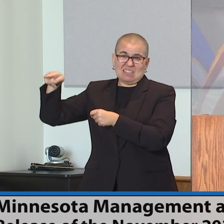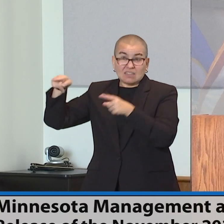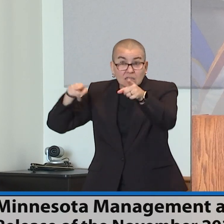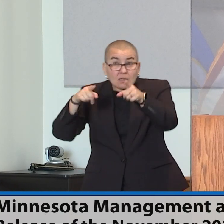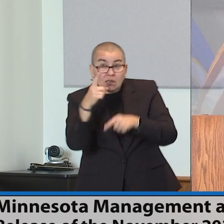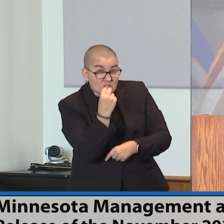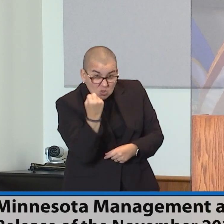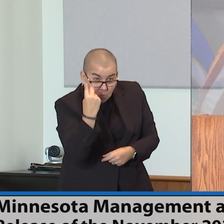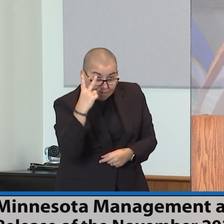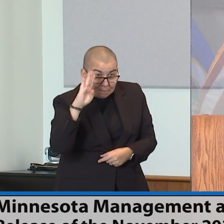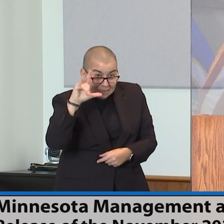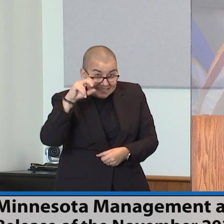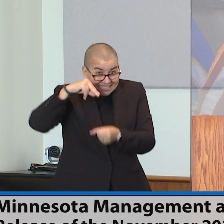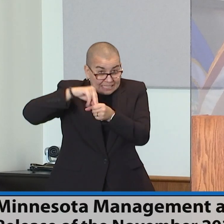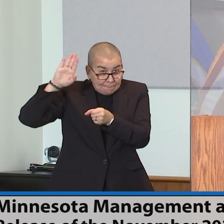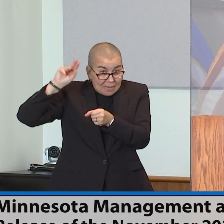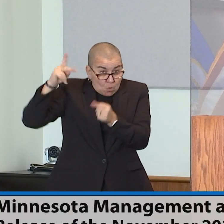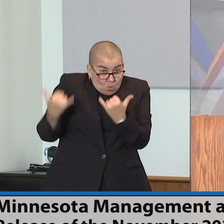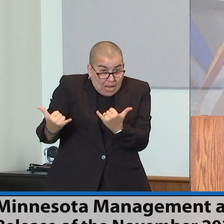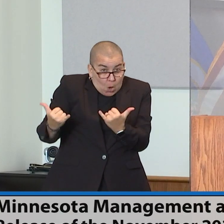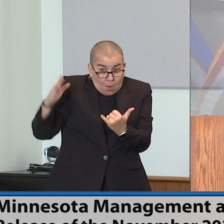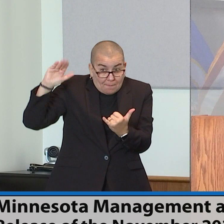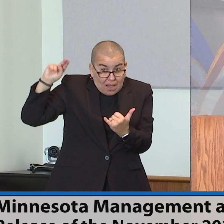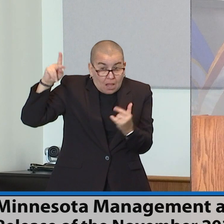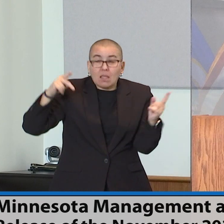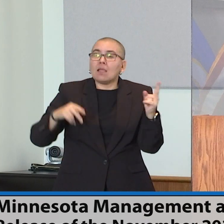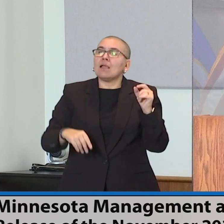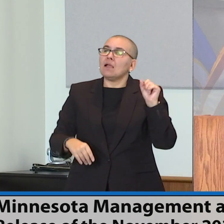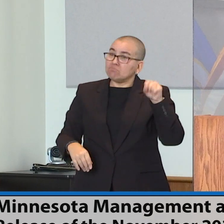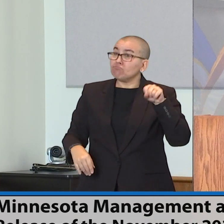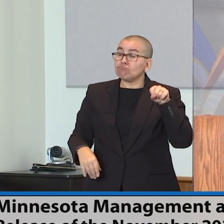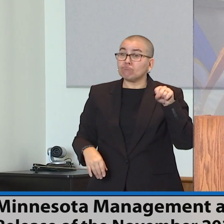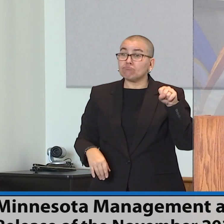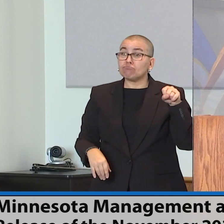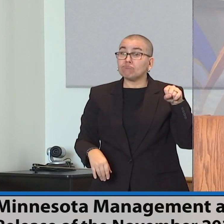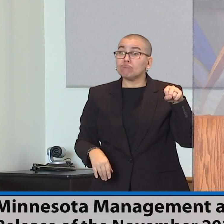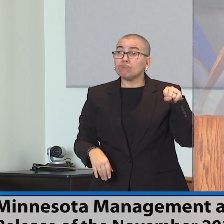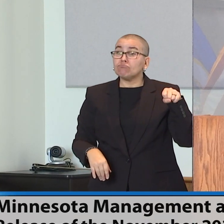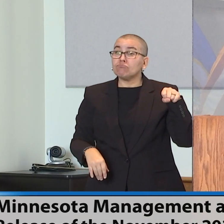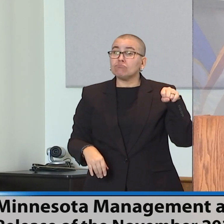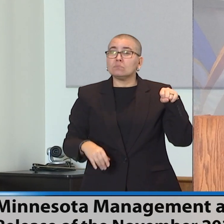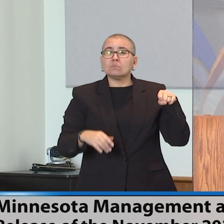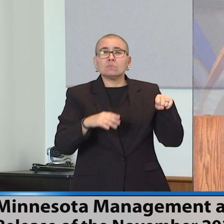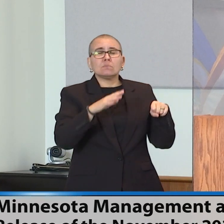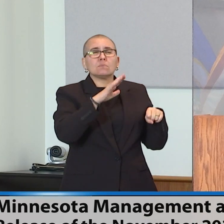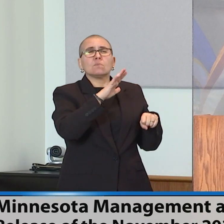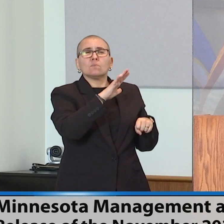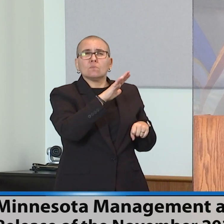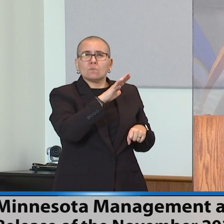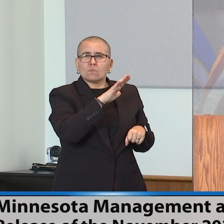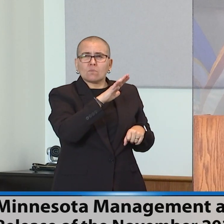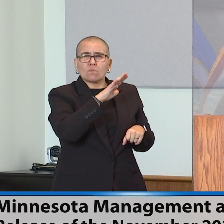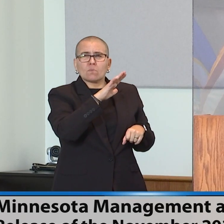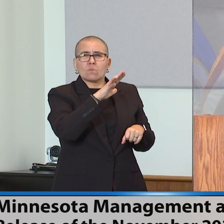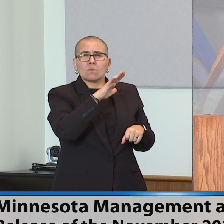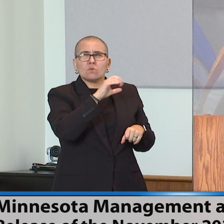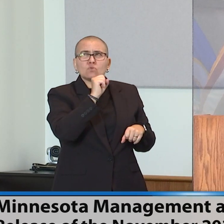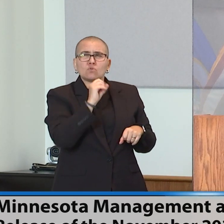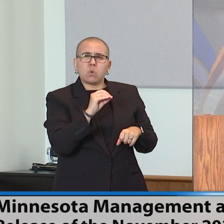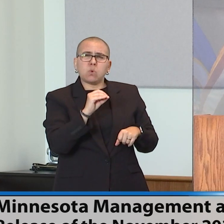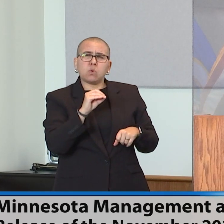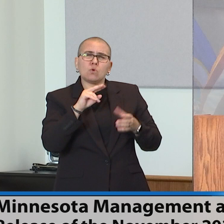And then the second point of clarity is this back on the inflation numbers for 24-25. So we should subtract out the $1.55